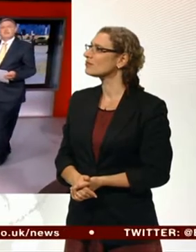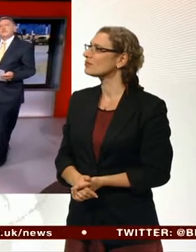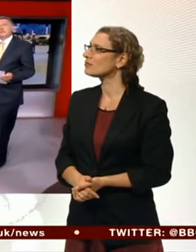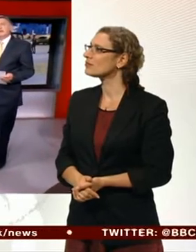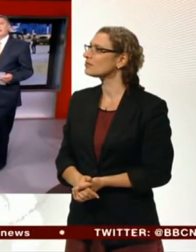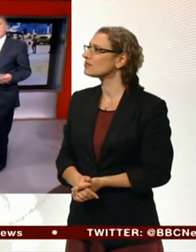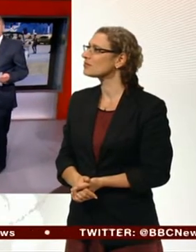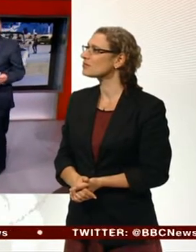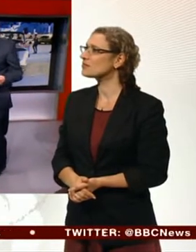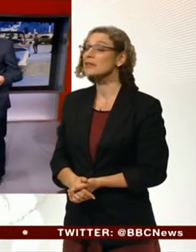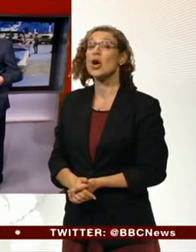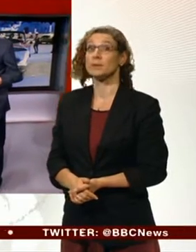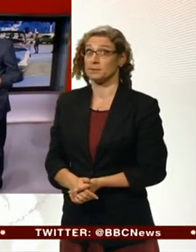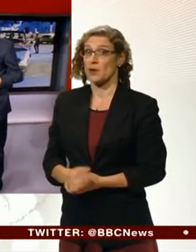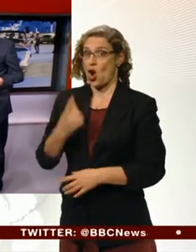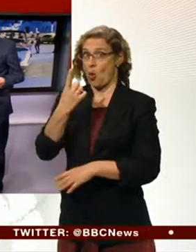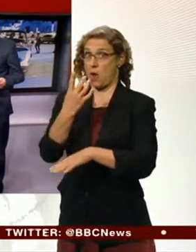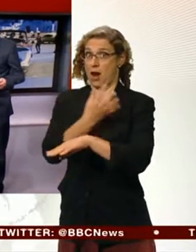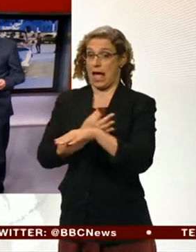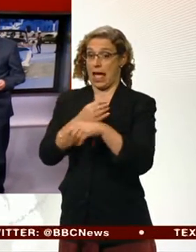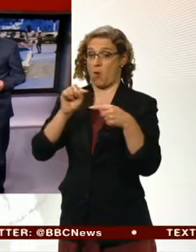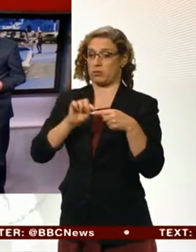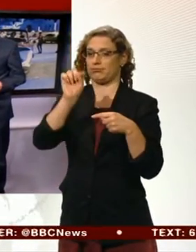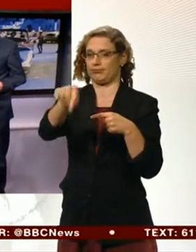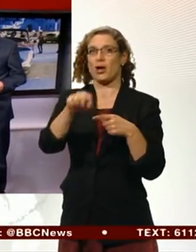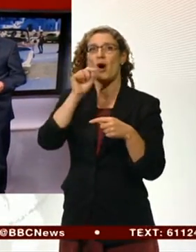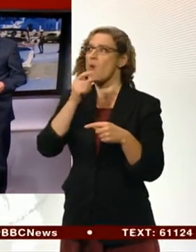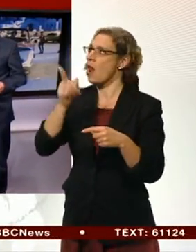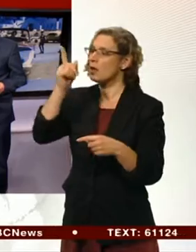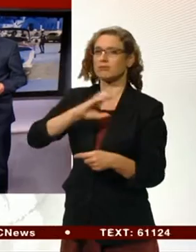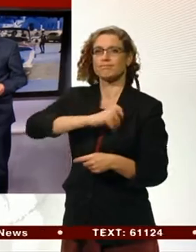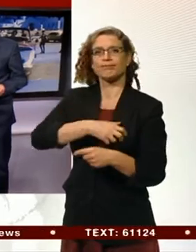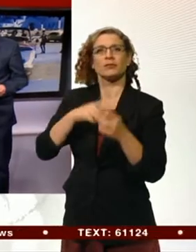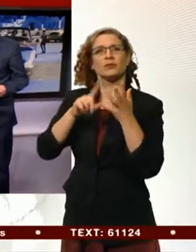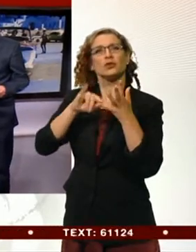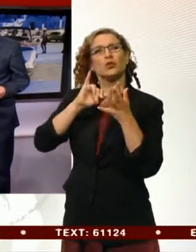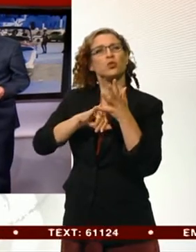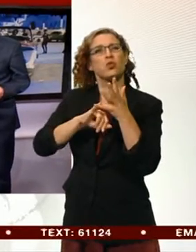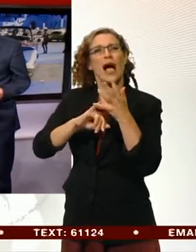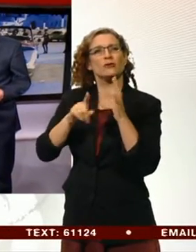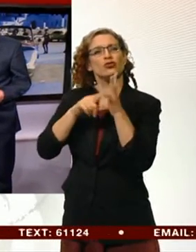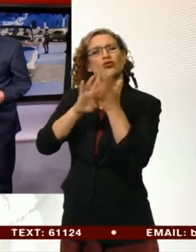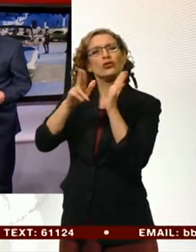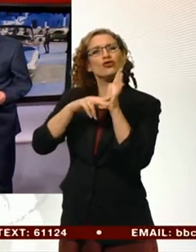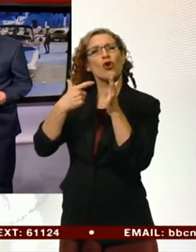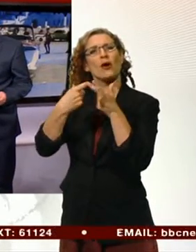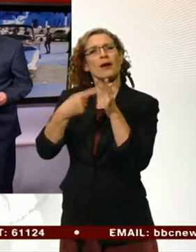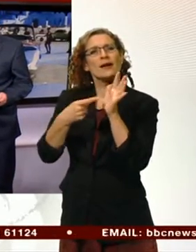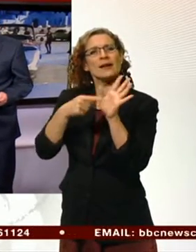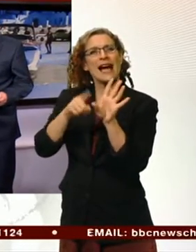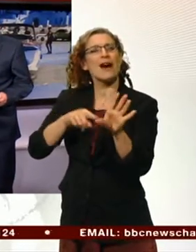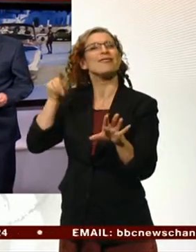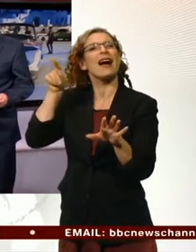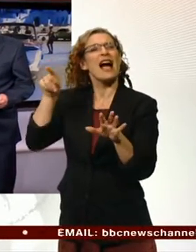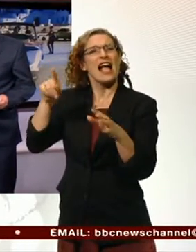In just over an hour's time, the US Secretary of State John Kerry will be present as the American flag is raised above the US Embassy in Cuba.